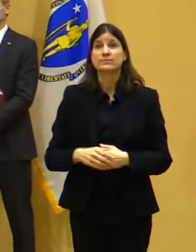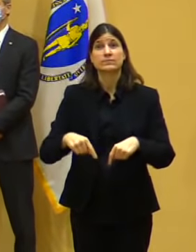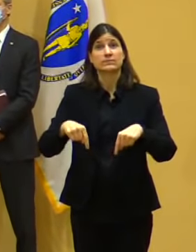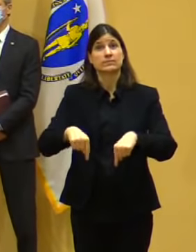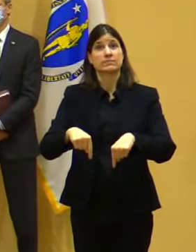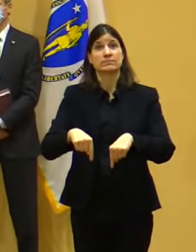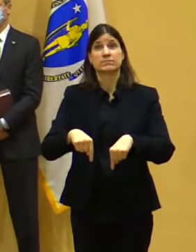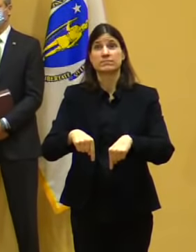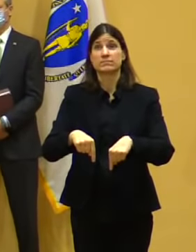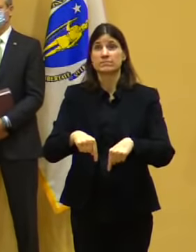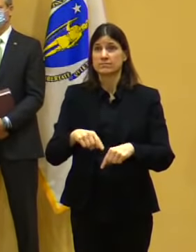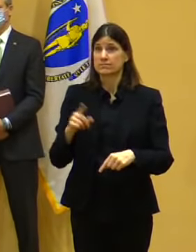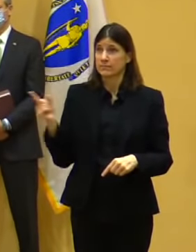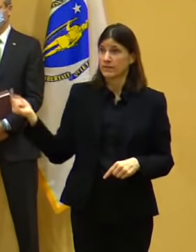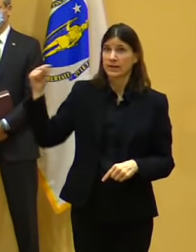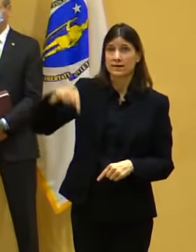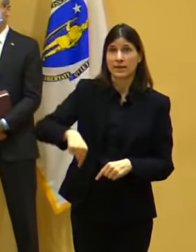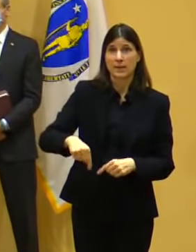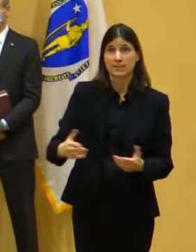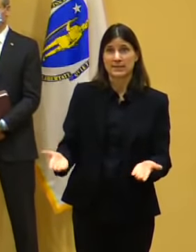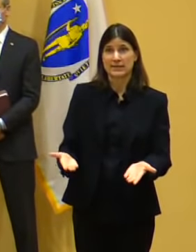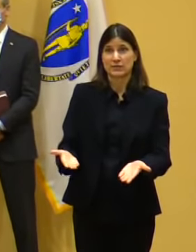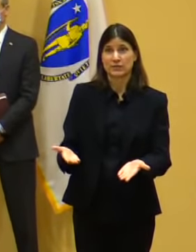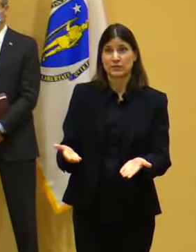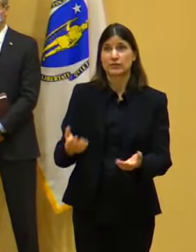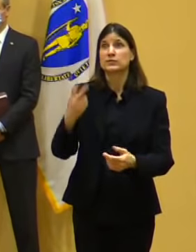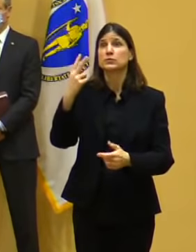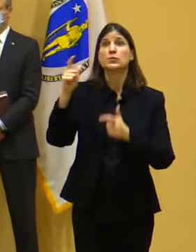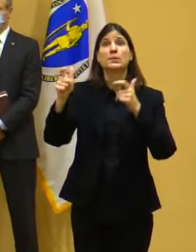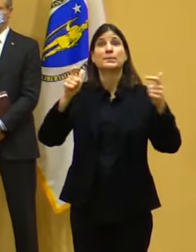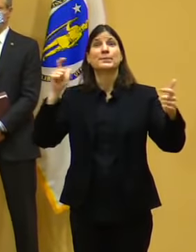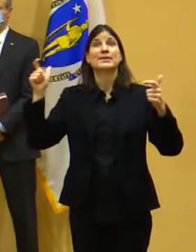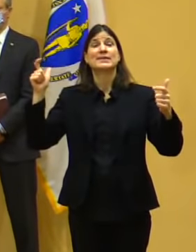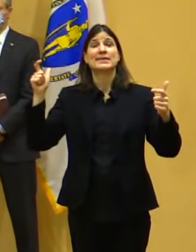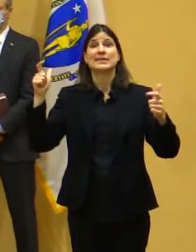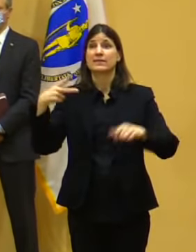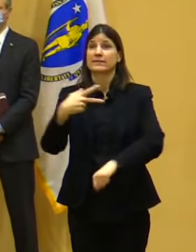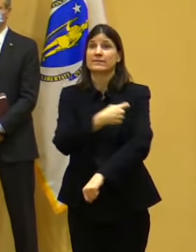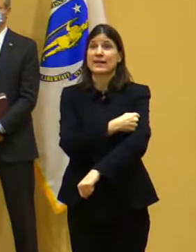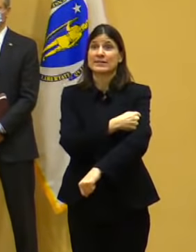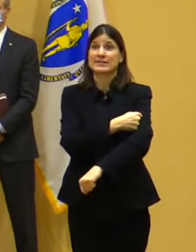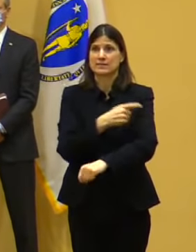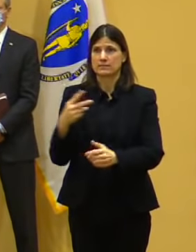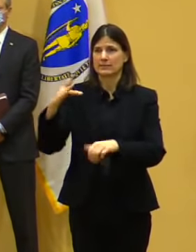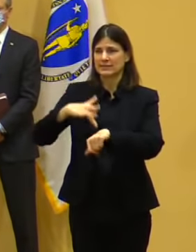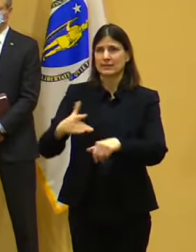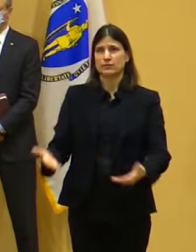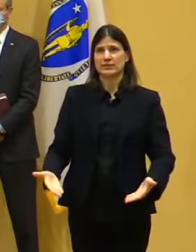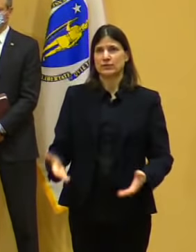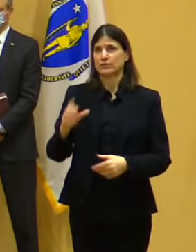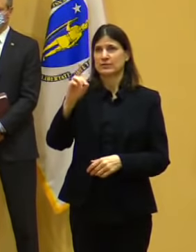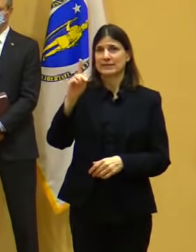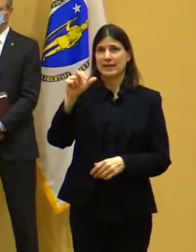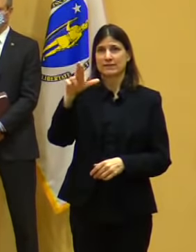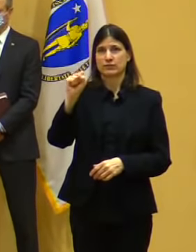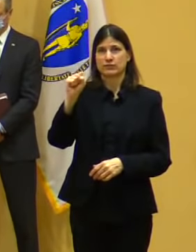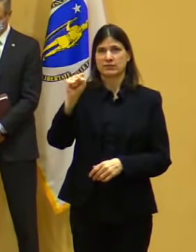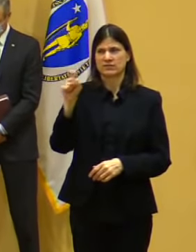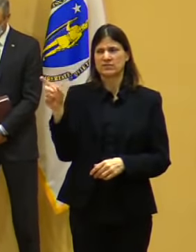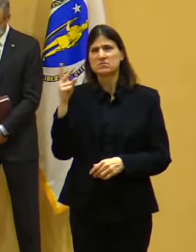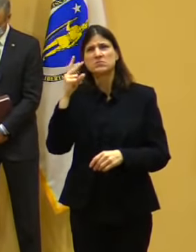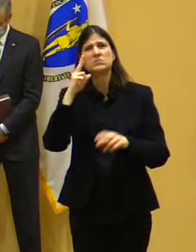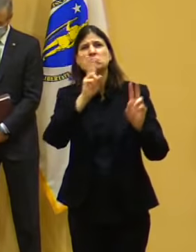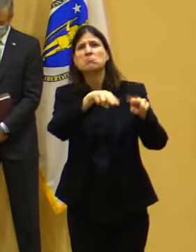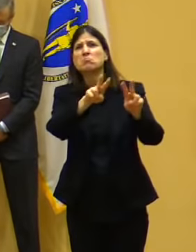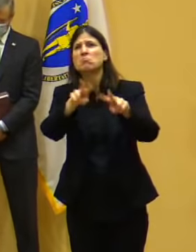when we get to see individuals going through the vaccination process. It is fast, easy, and safe.